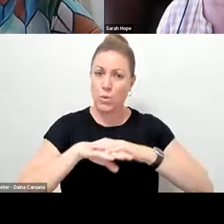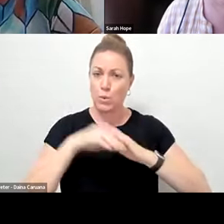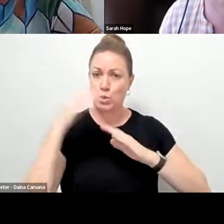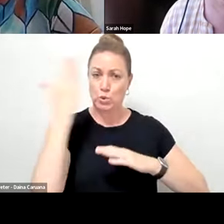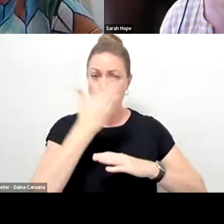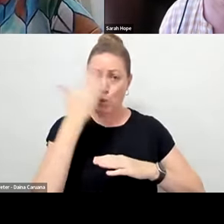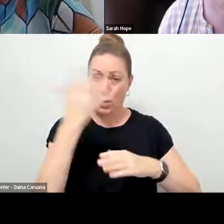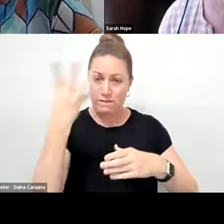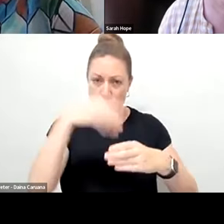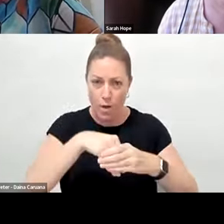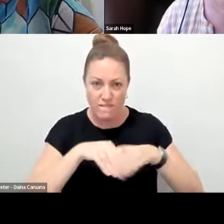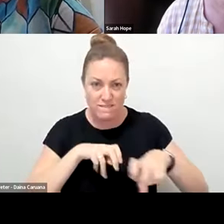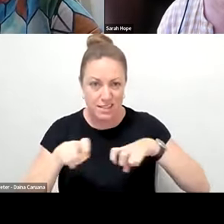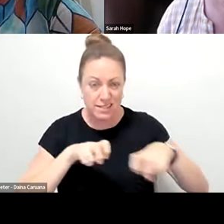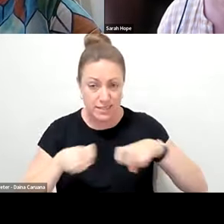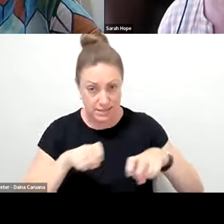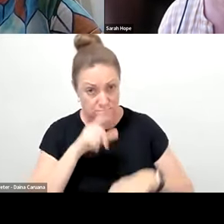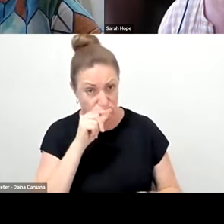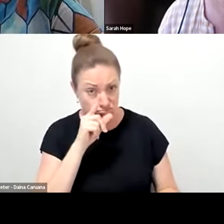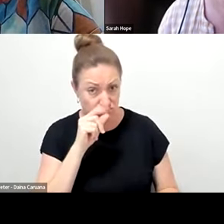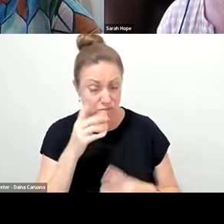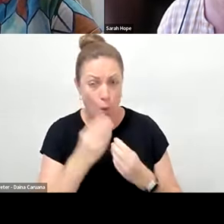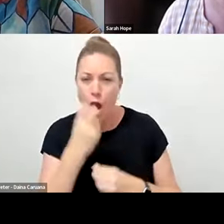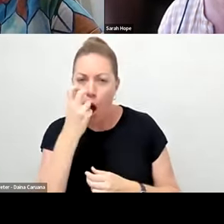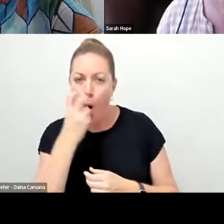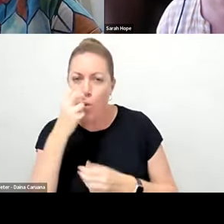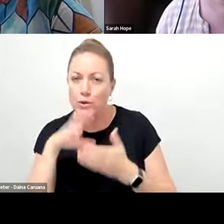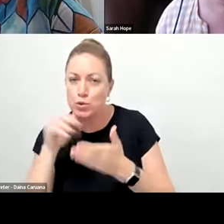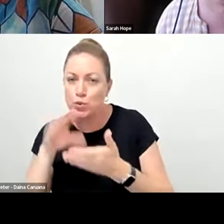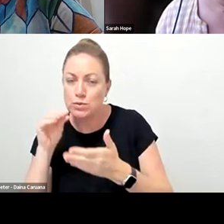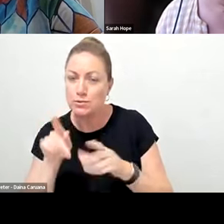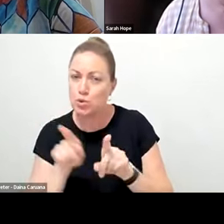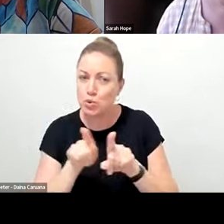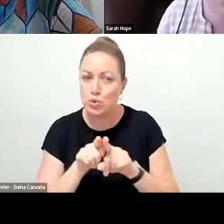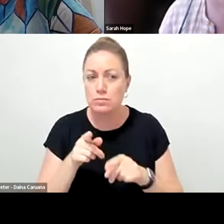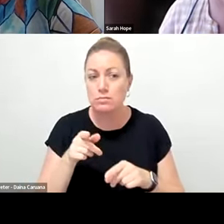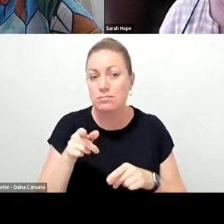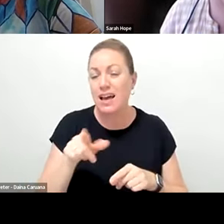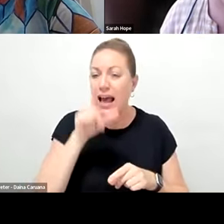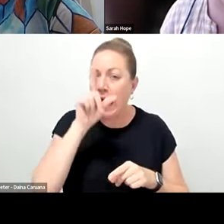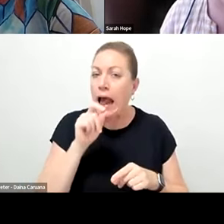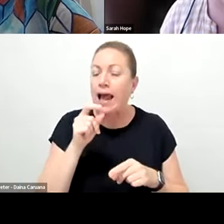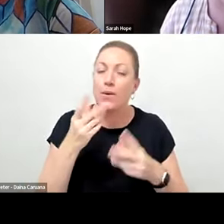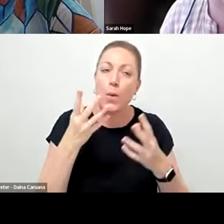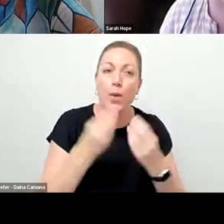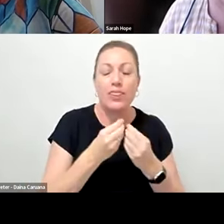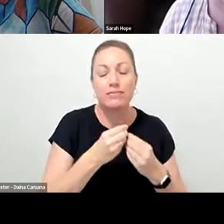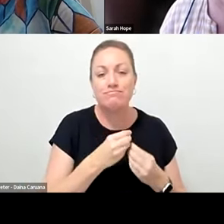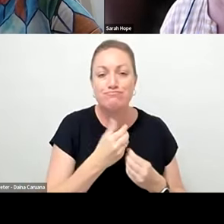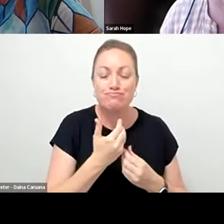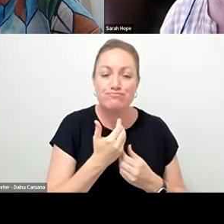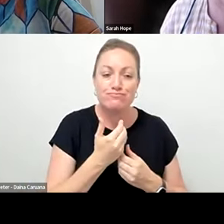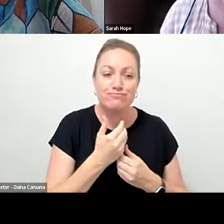Yes. Yeah. So you can get the older students to perform the harder language and get the kids in with the cute little fish outfits and